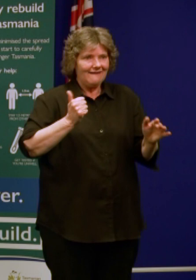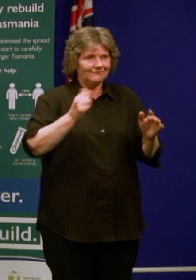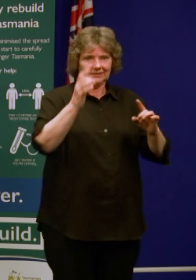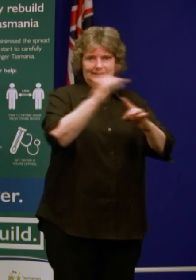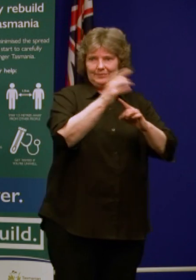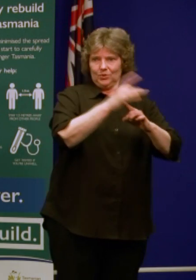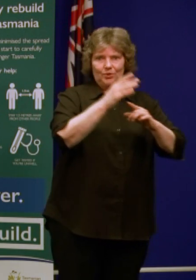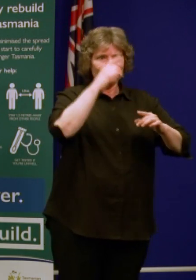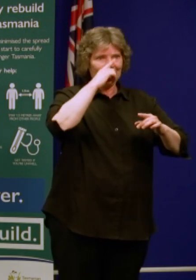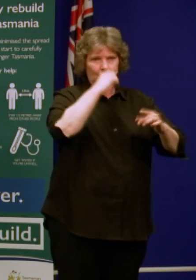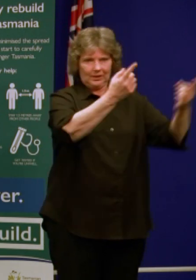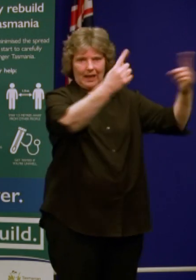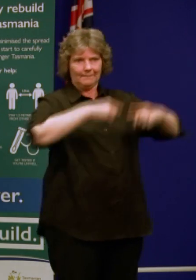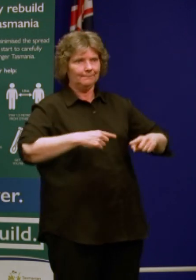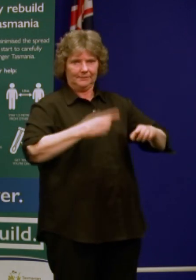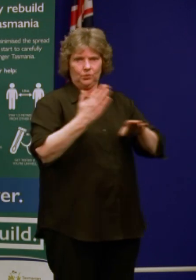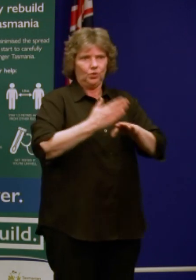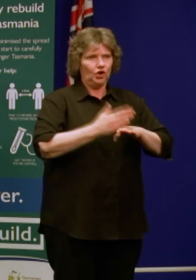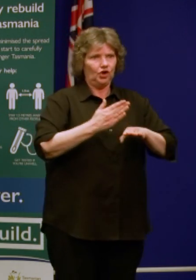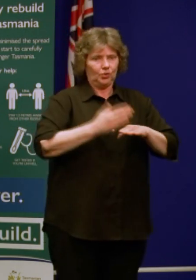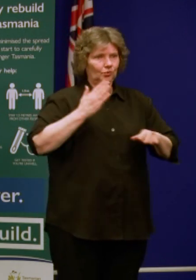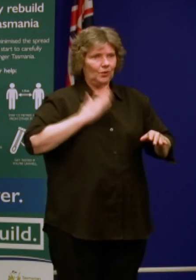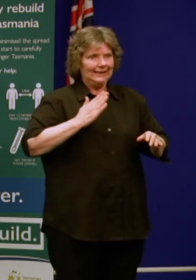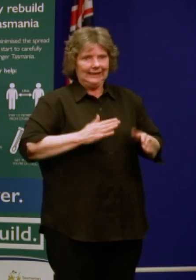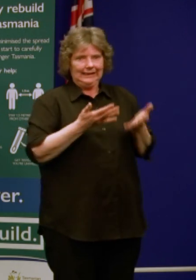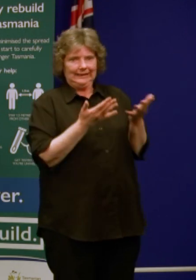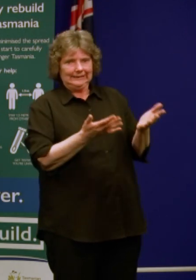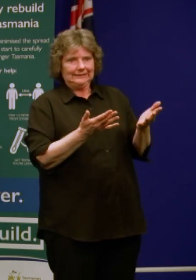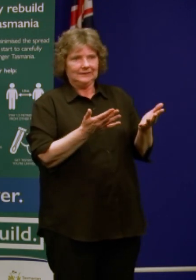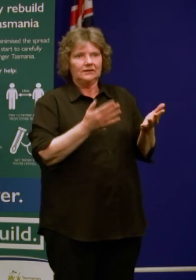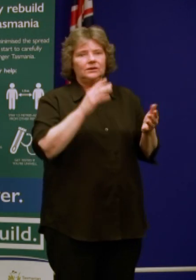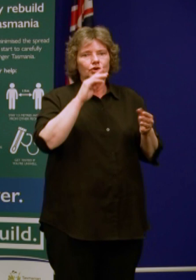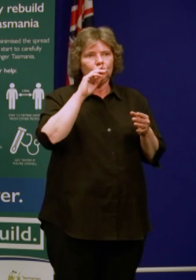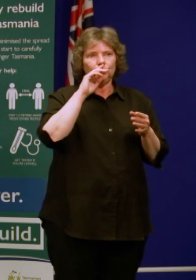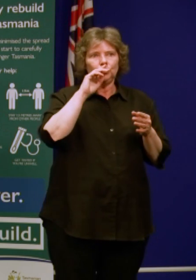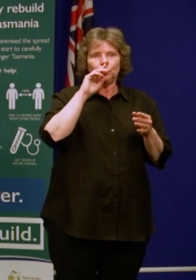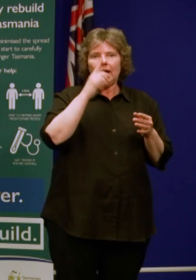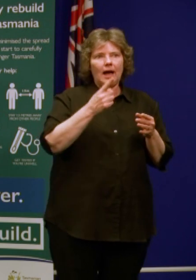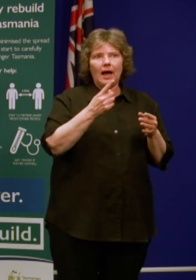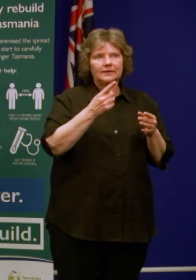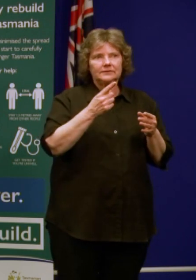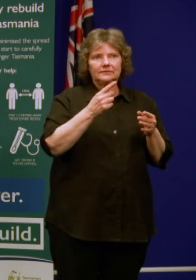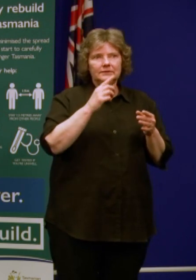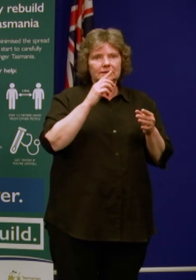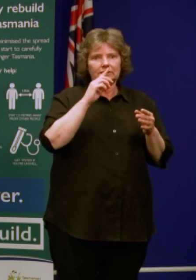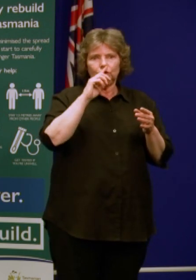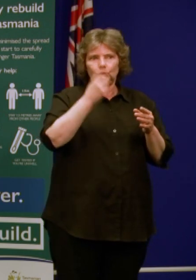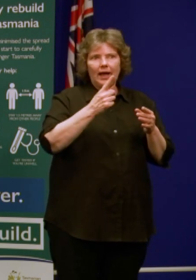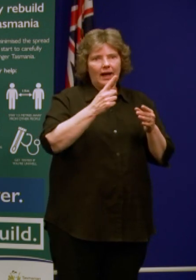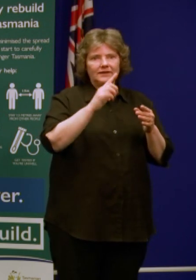You will need to demonstrate that that expertise cannot be recruited from any other state in the country first.